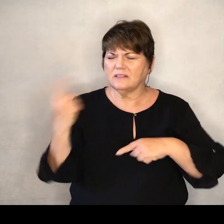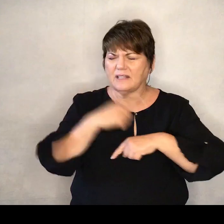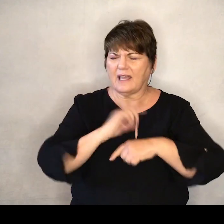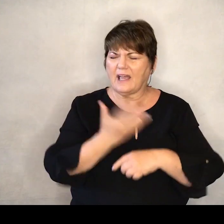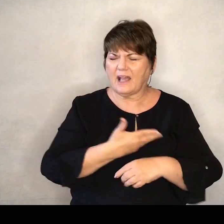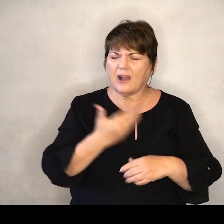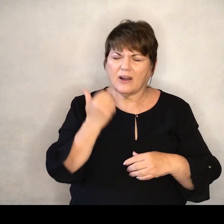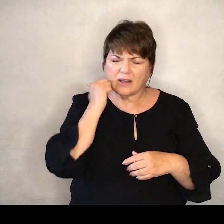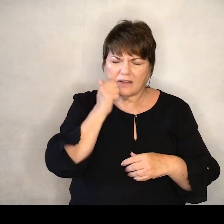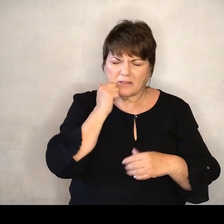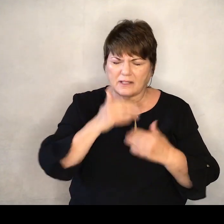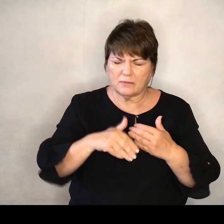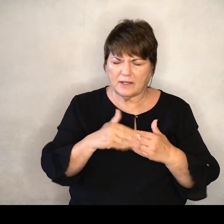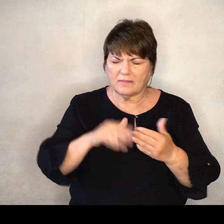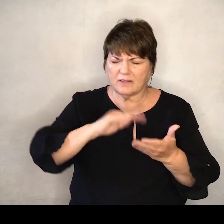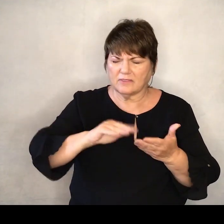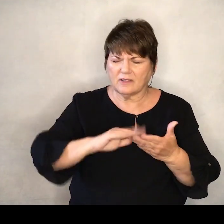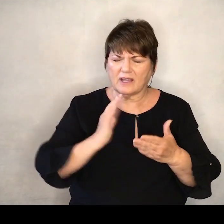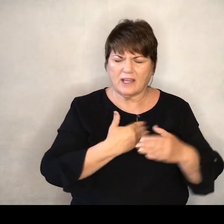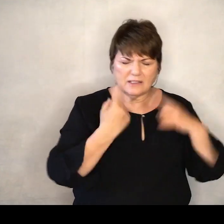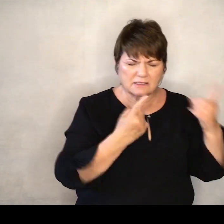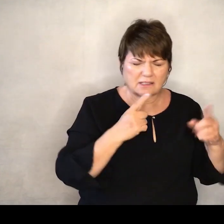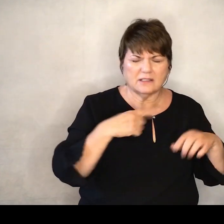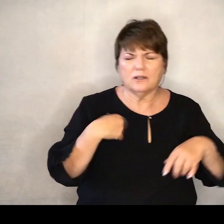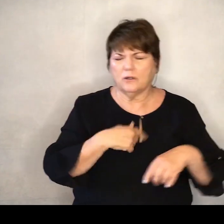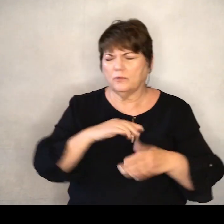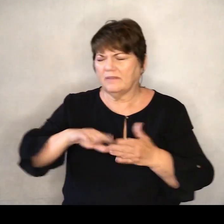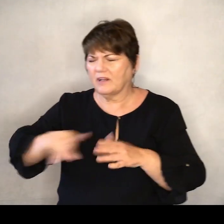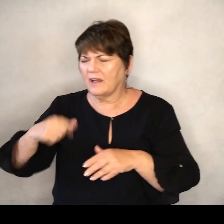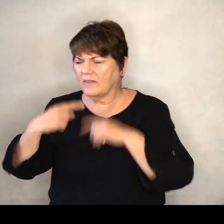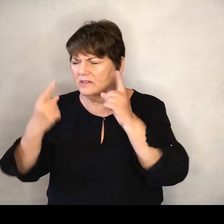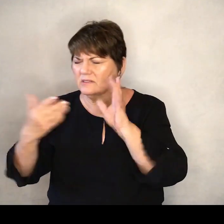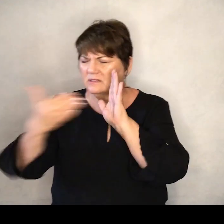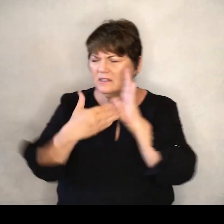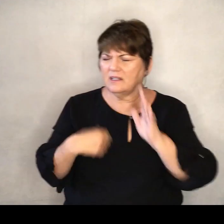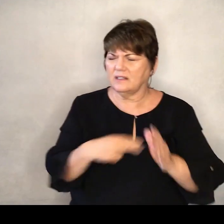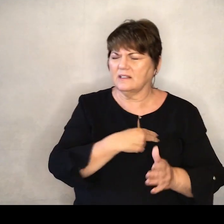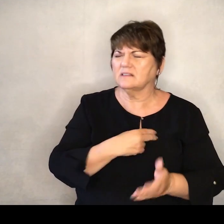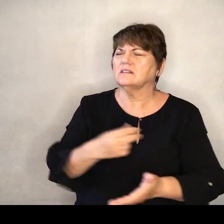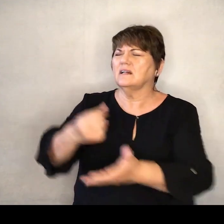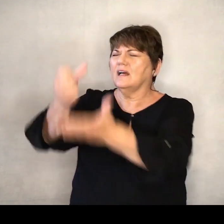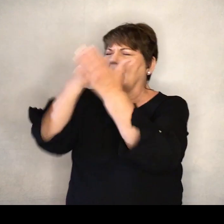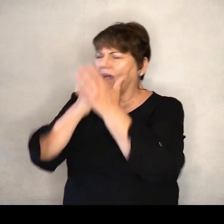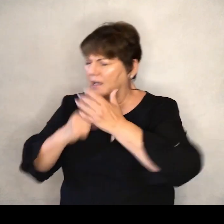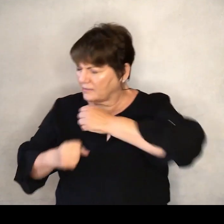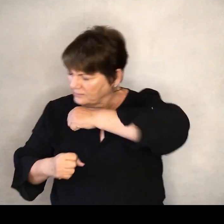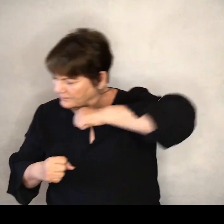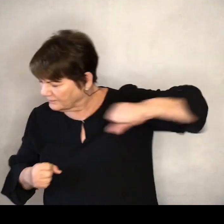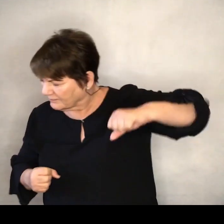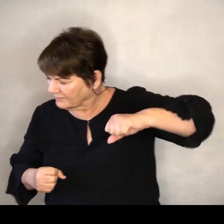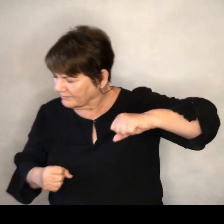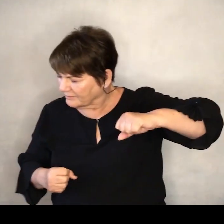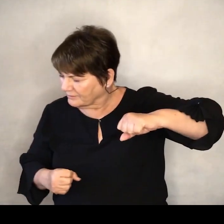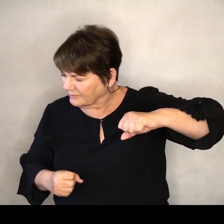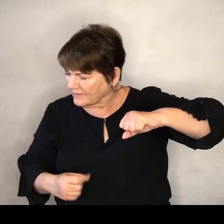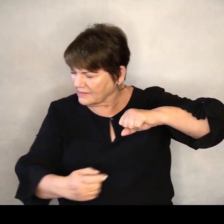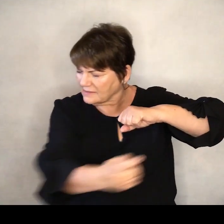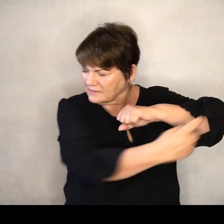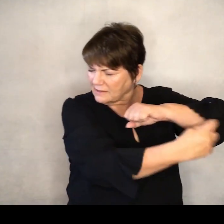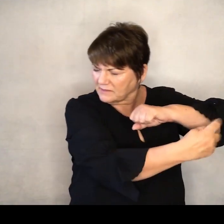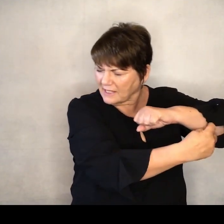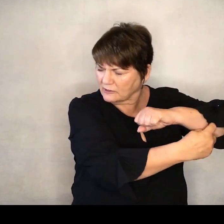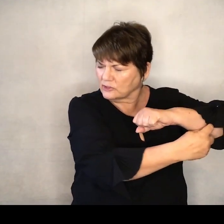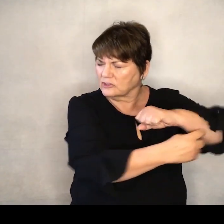daily bread And forgive us our debts As we forgive our debtors And lead us not into temptation